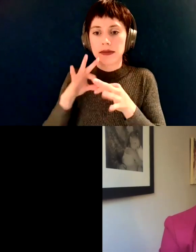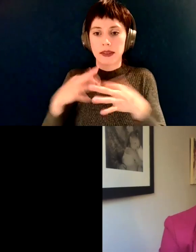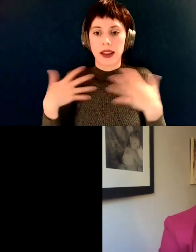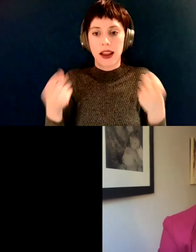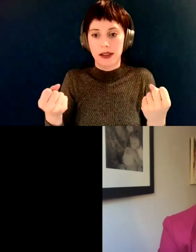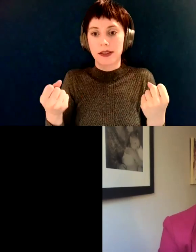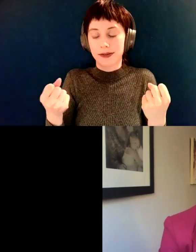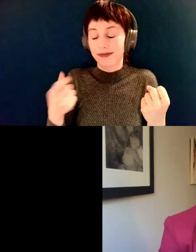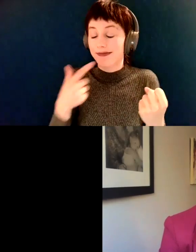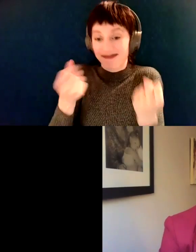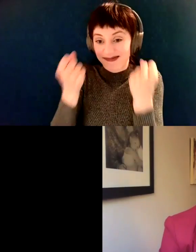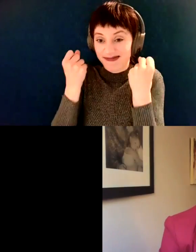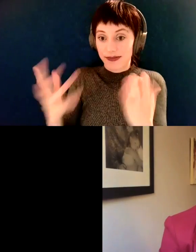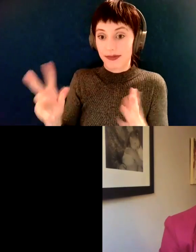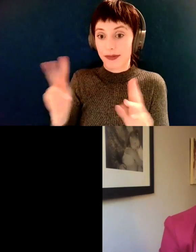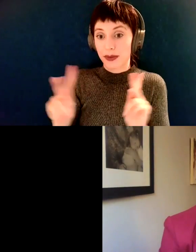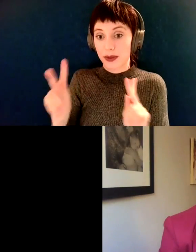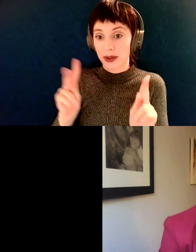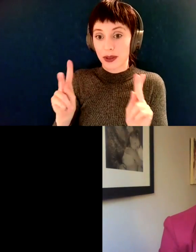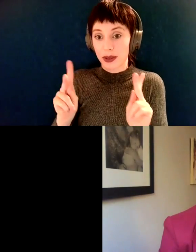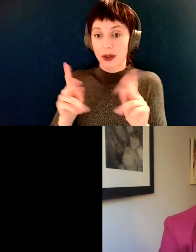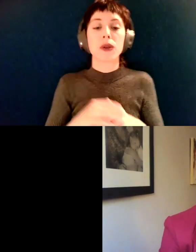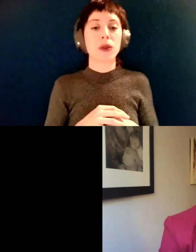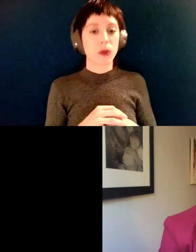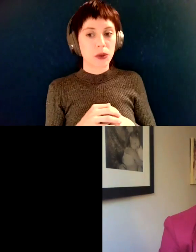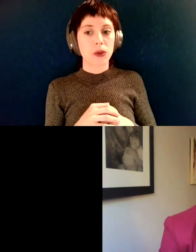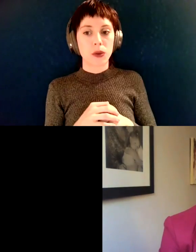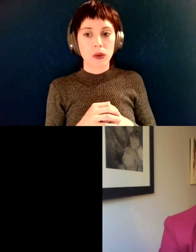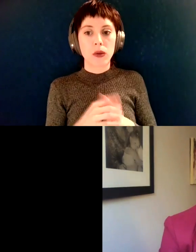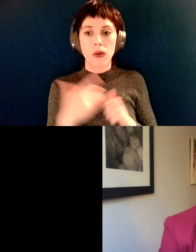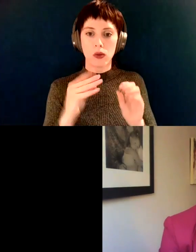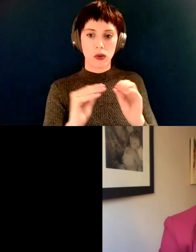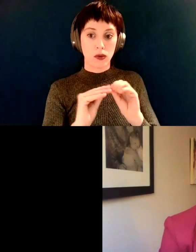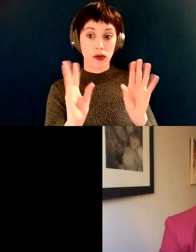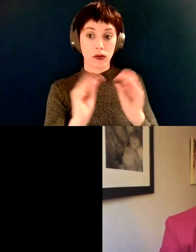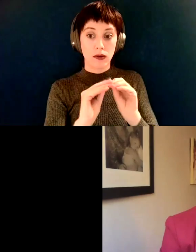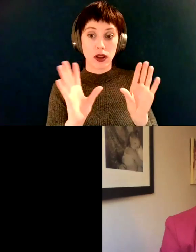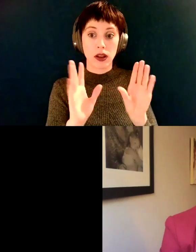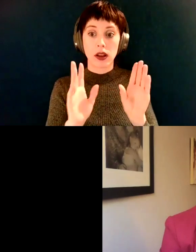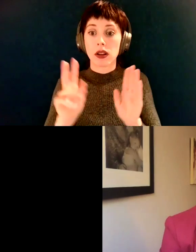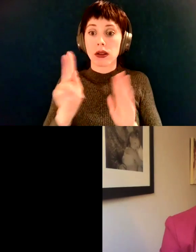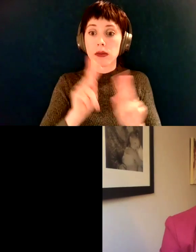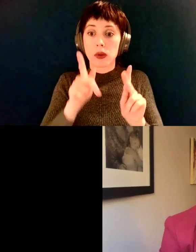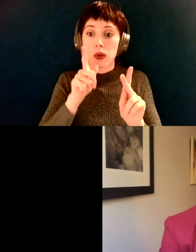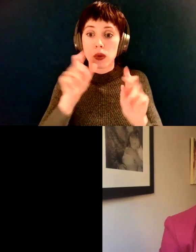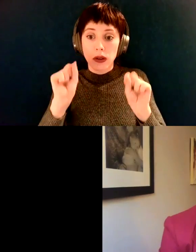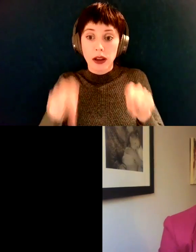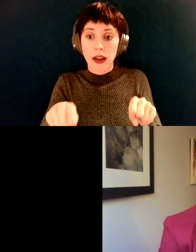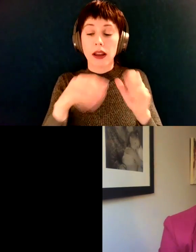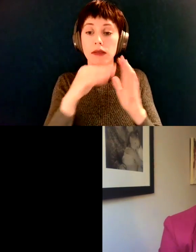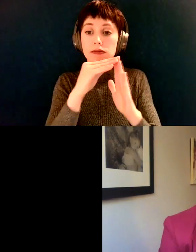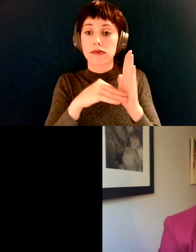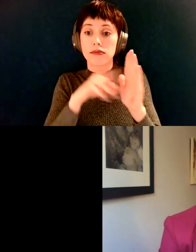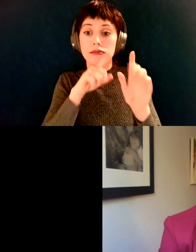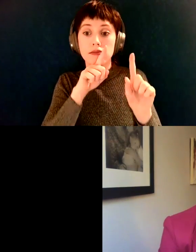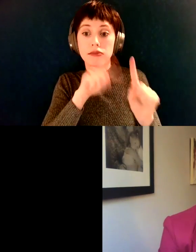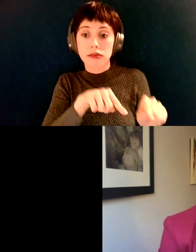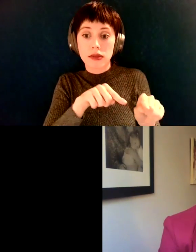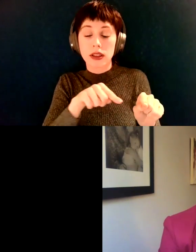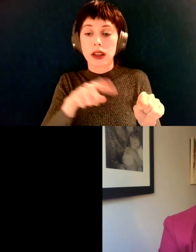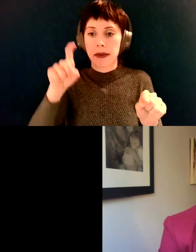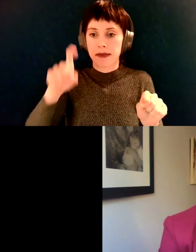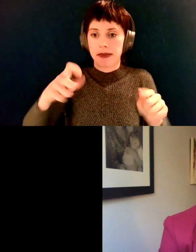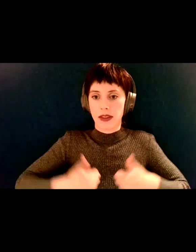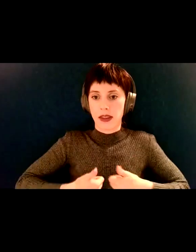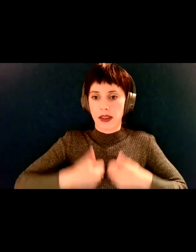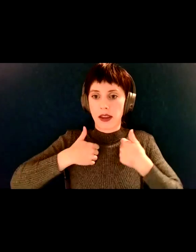Um, and just to clarify, this survey is, uh, limited to the city of Portland residents. Is that correct? That's right. And, and really